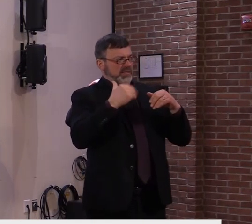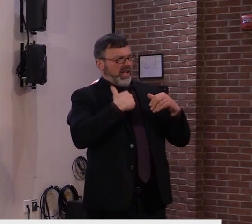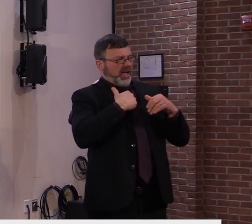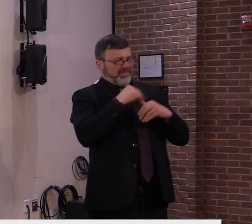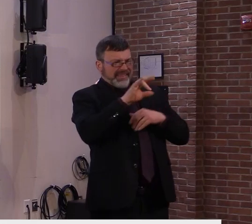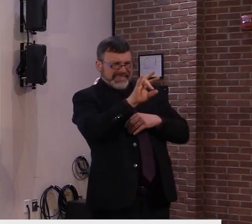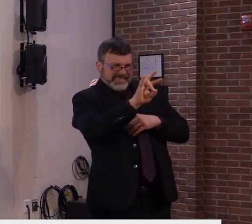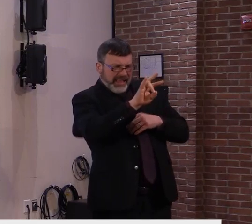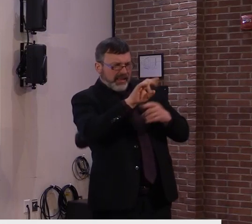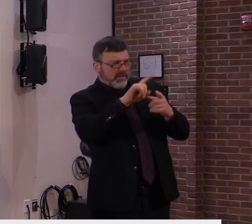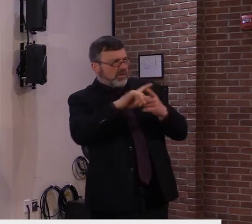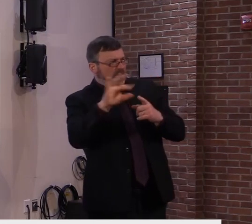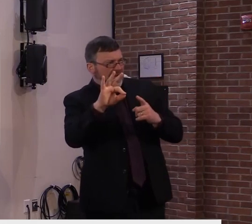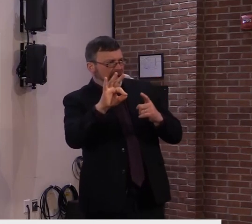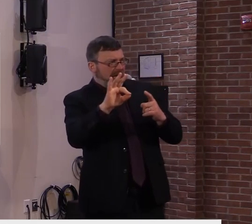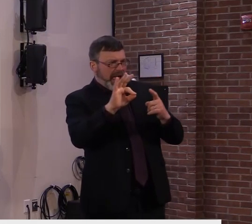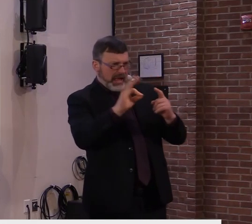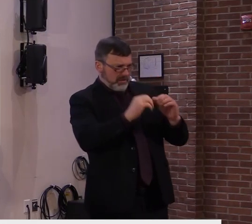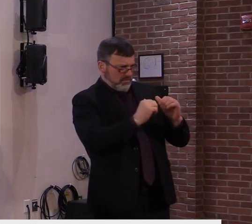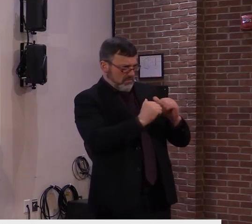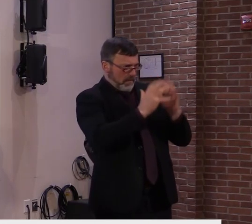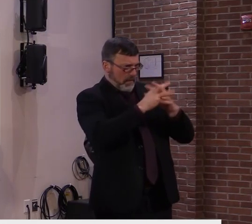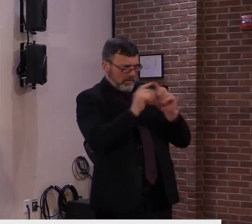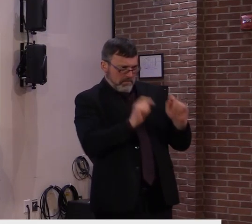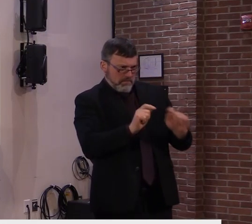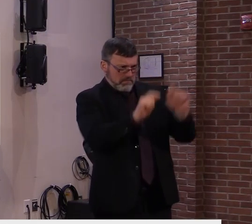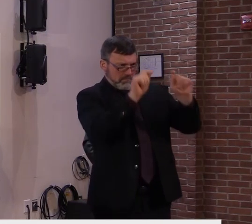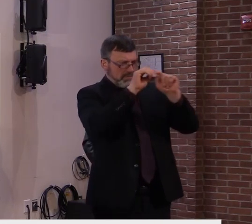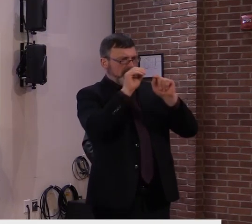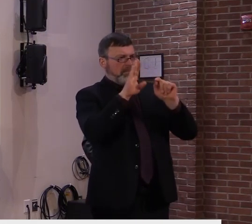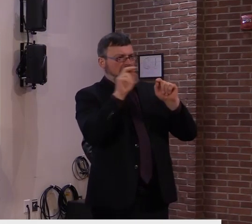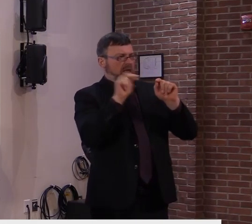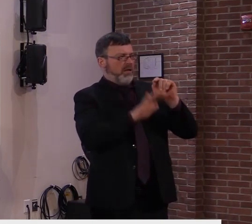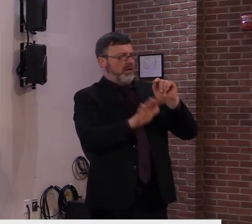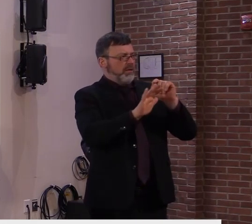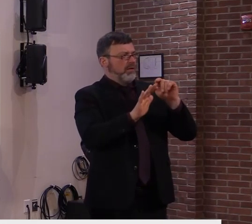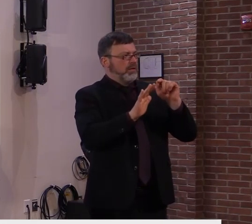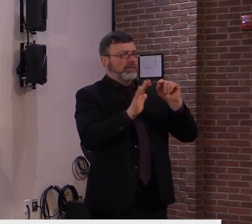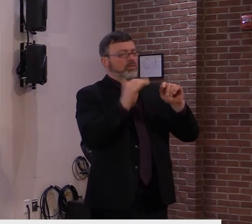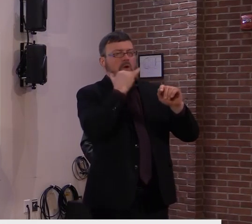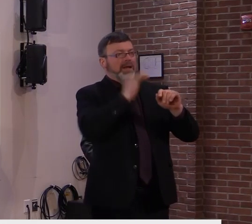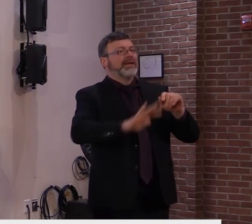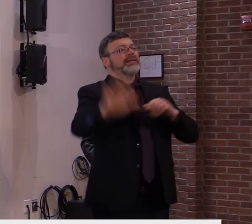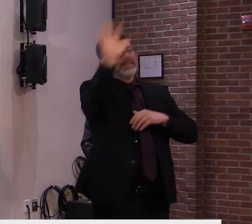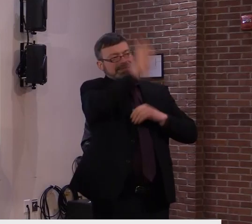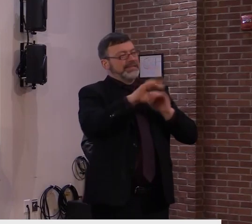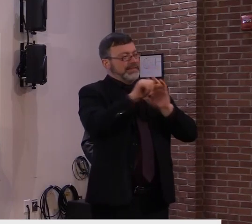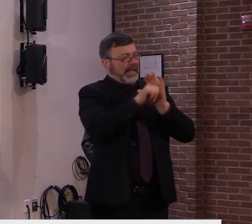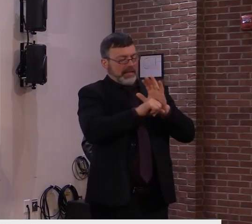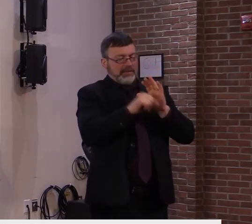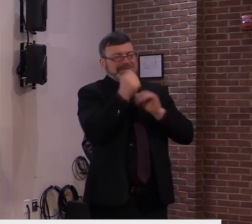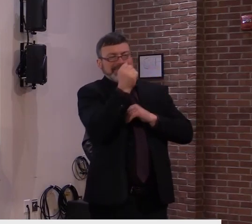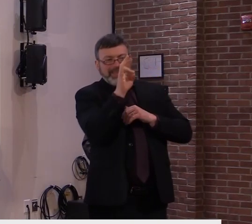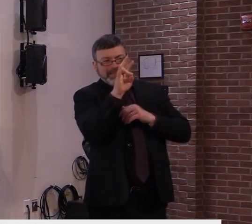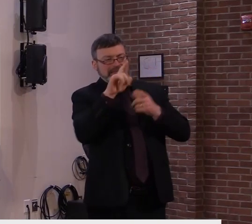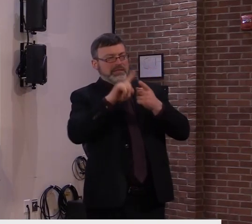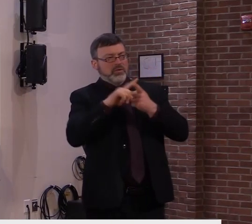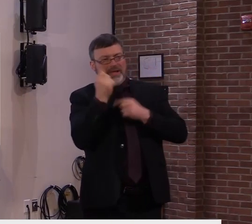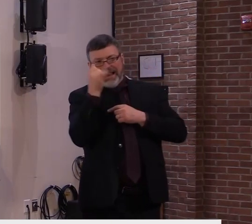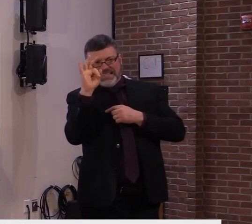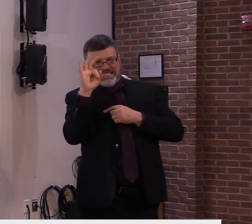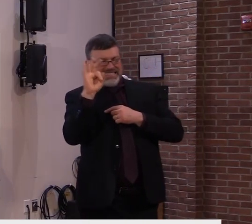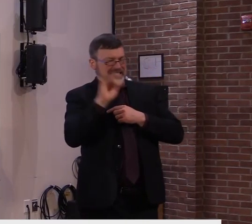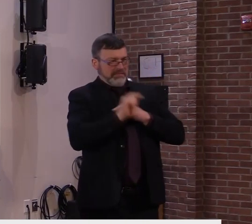So what I've heard from people is that it's fairly easy to get in line, get a test scheduled. So